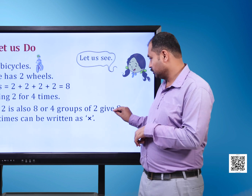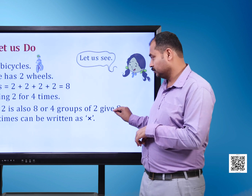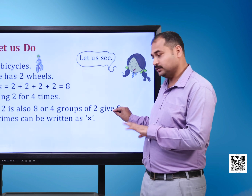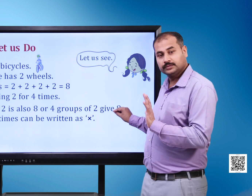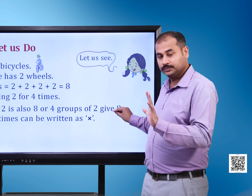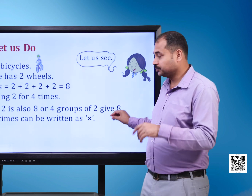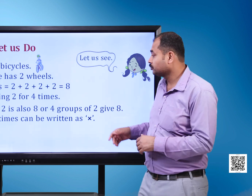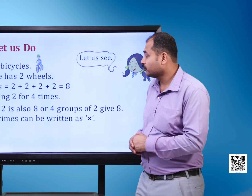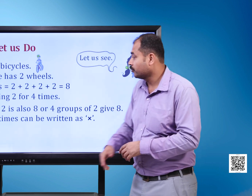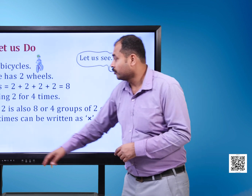equals to 8.